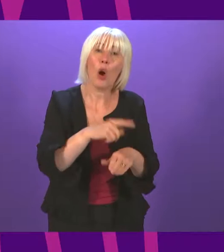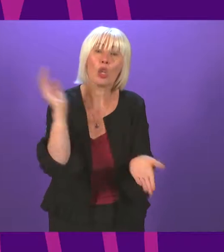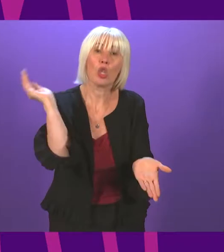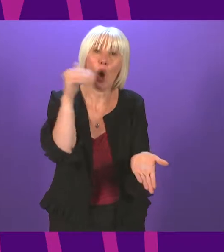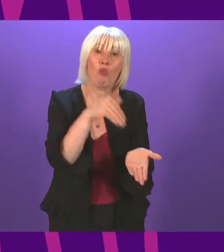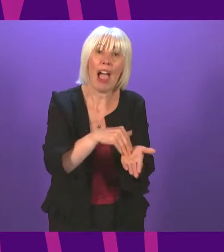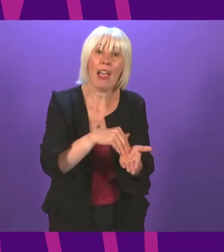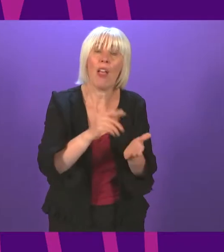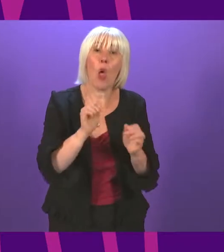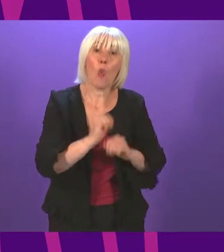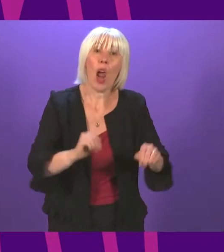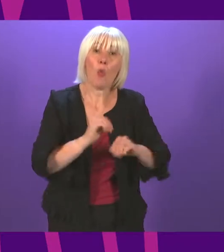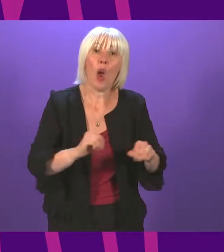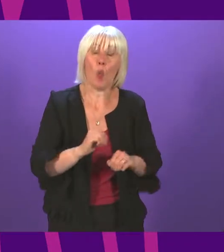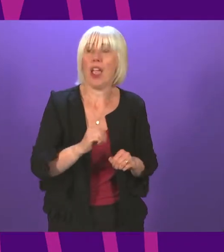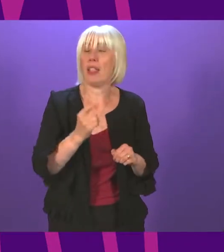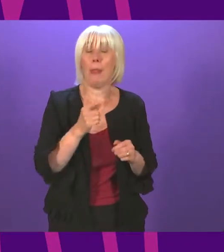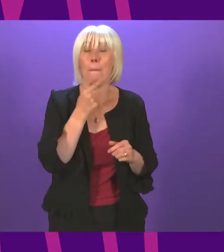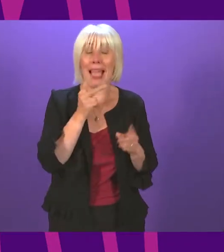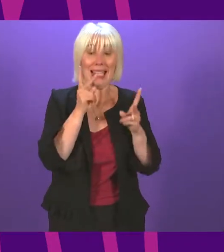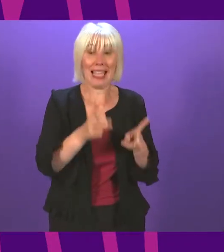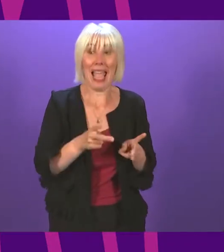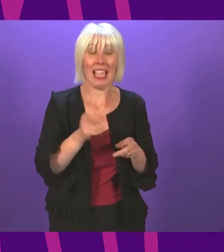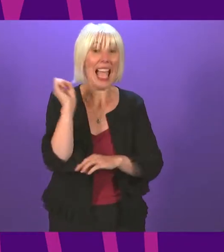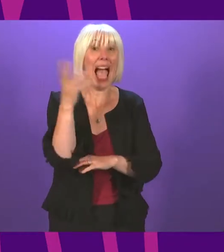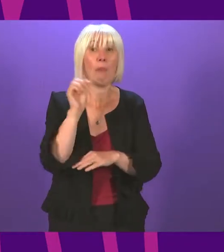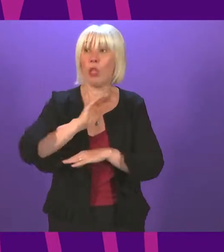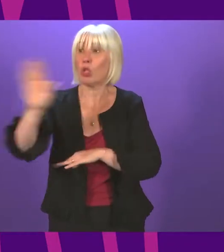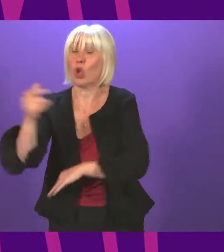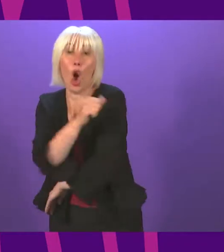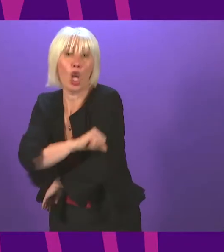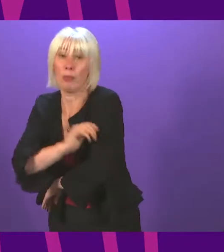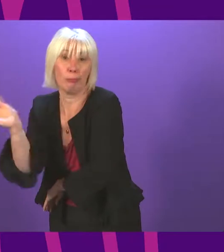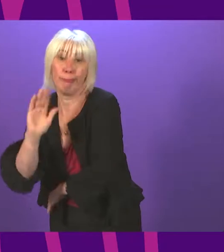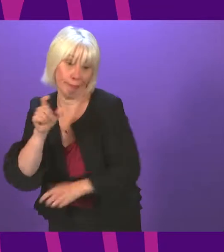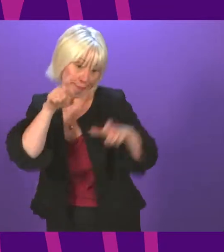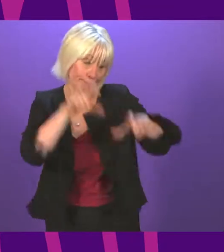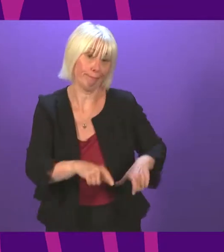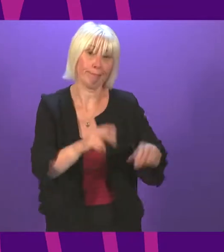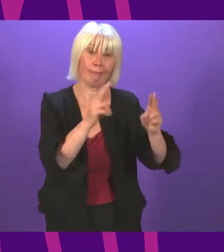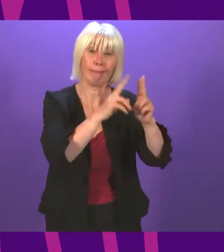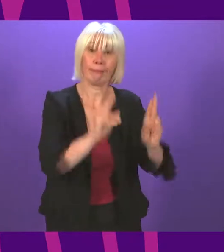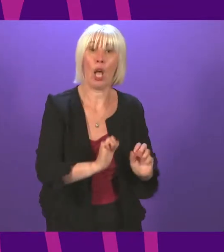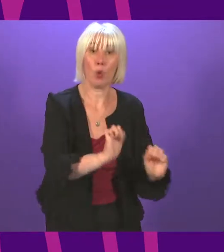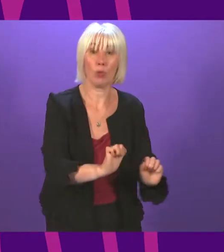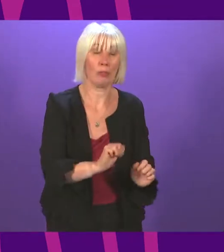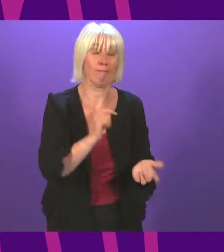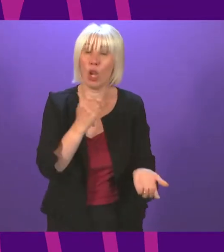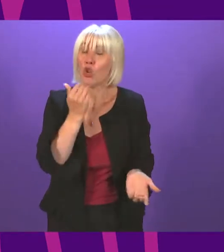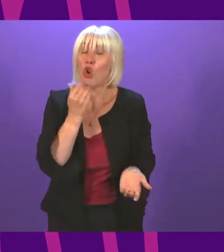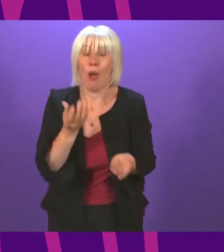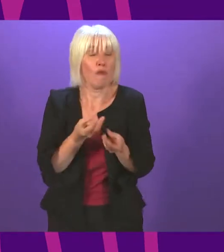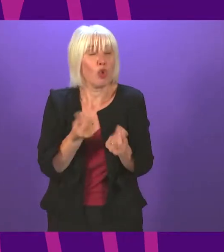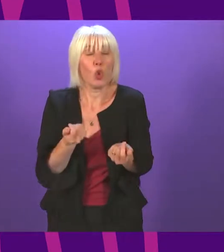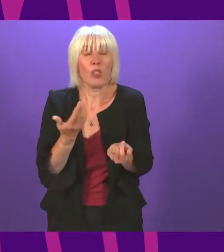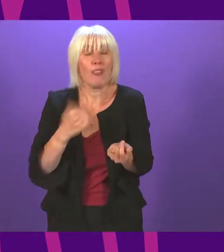his driveway. Now that's not the fault of the staff. That is down to a lack of resources being given by the Scottish Government.